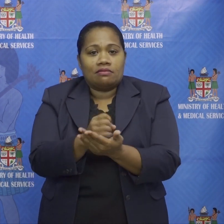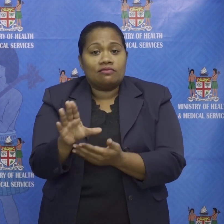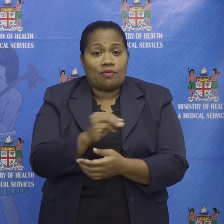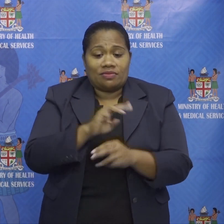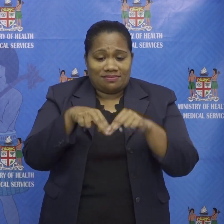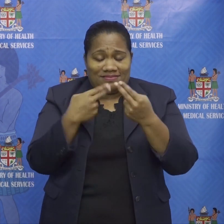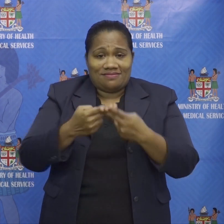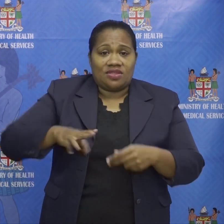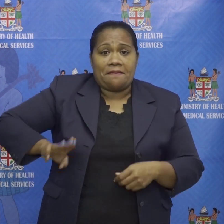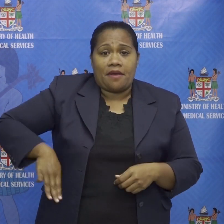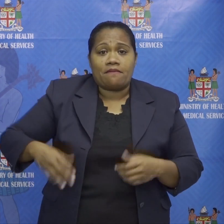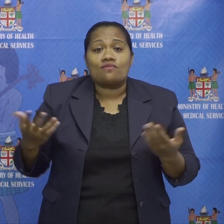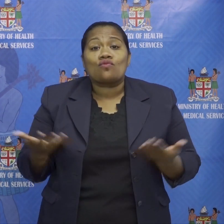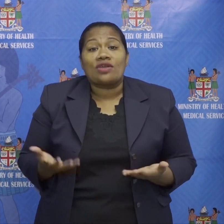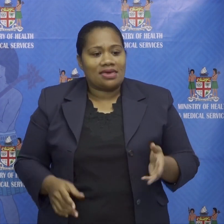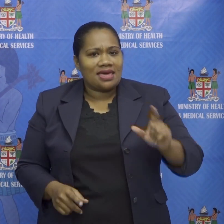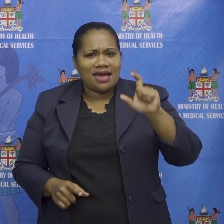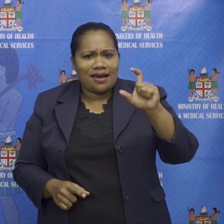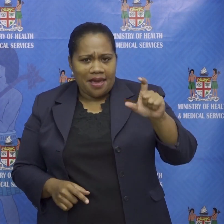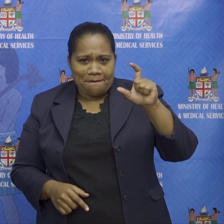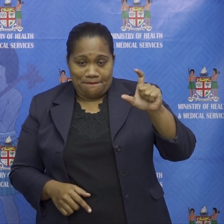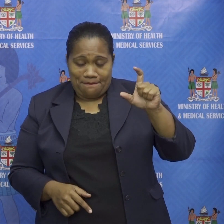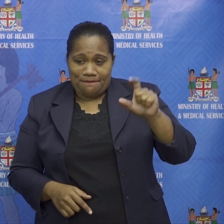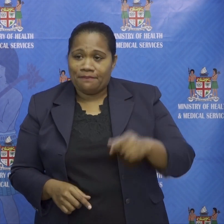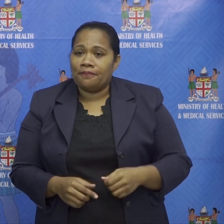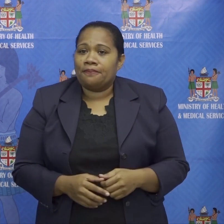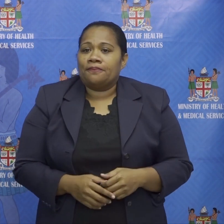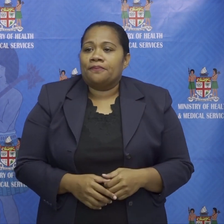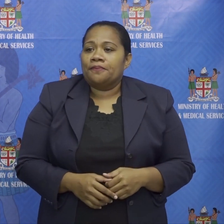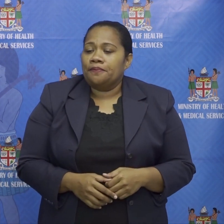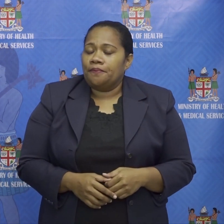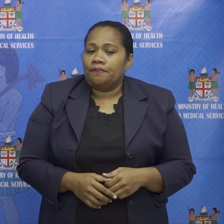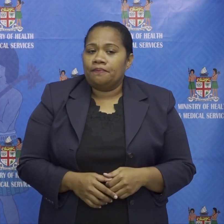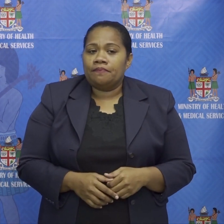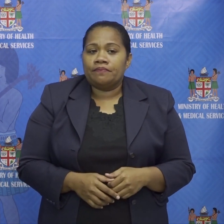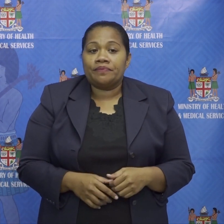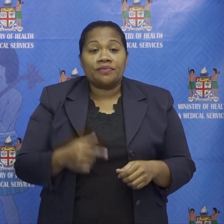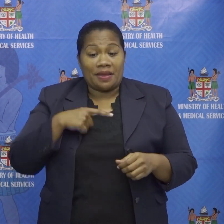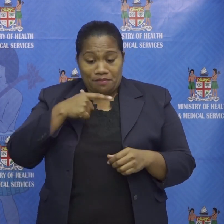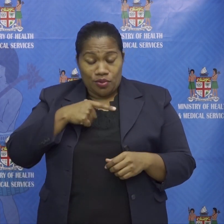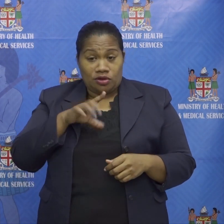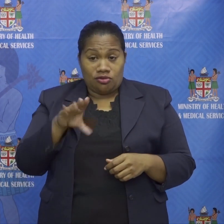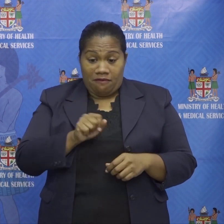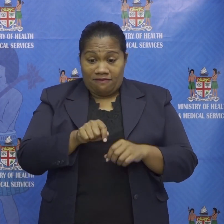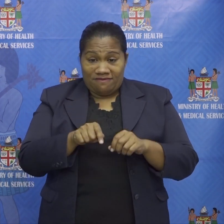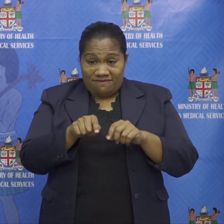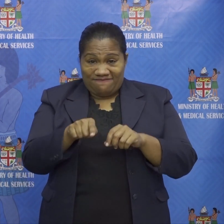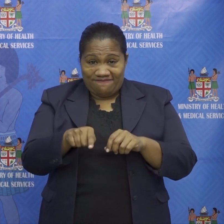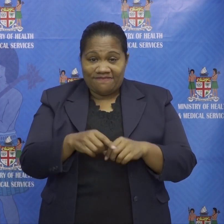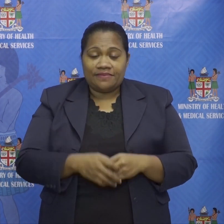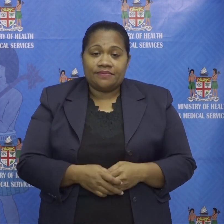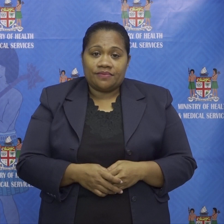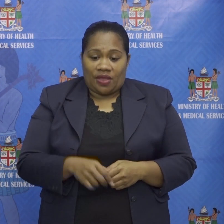lady from wainitarawau in cunningham cases that because of the highly transmissible nature of this likely